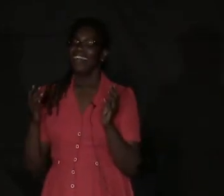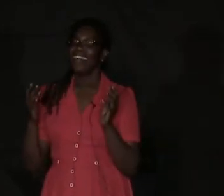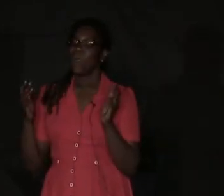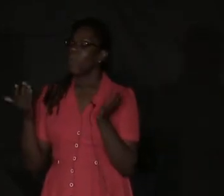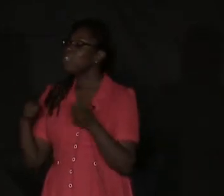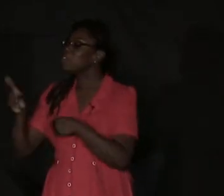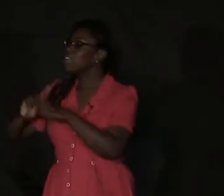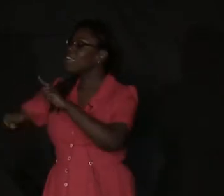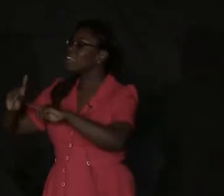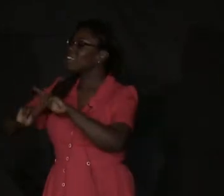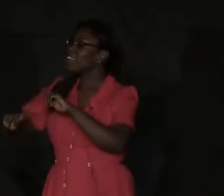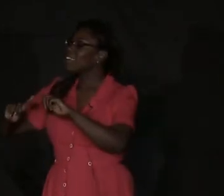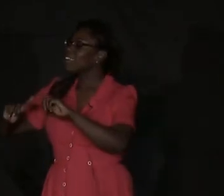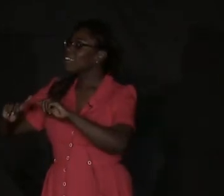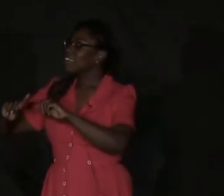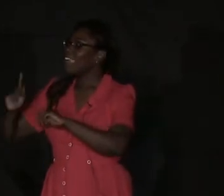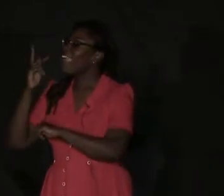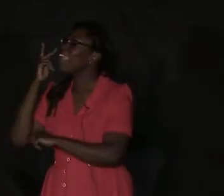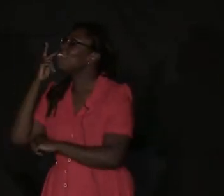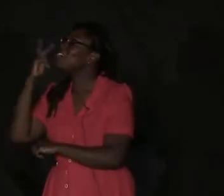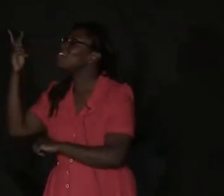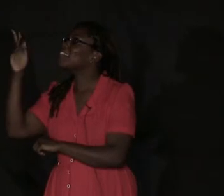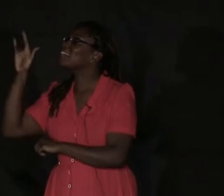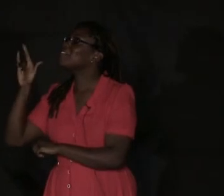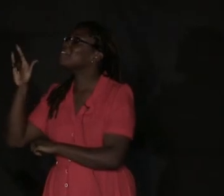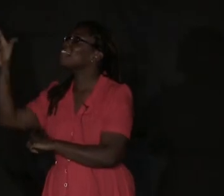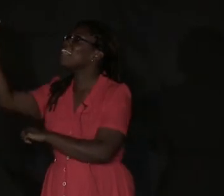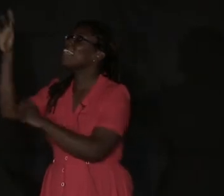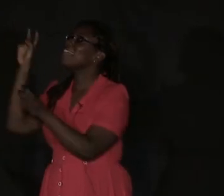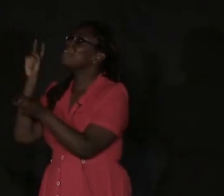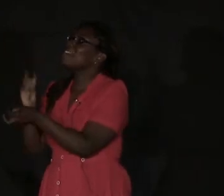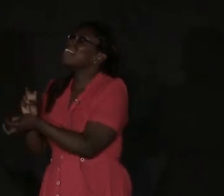What you signed. Hey, look. A flying fuck.